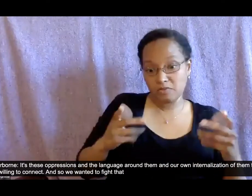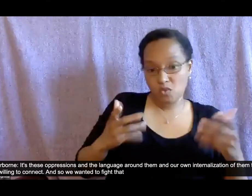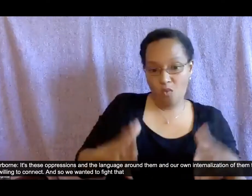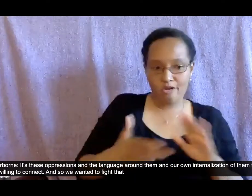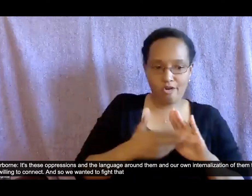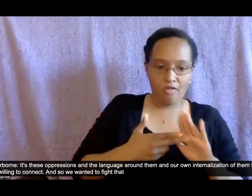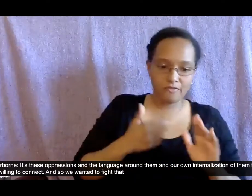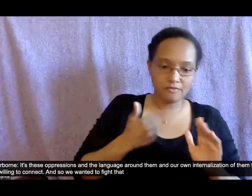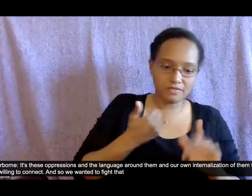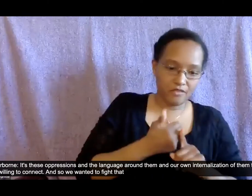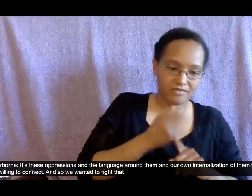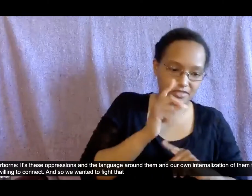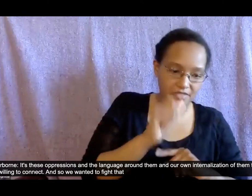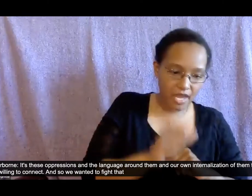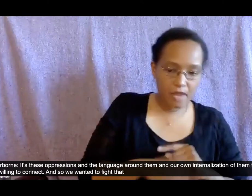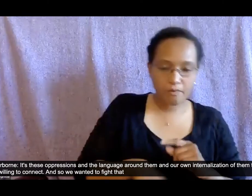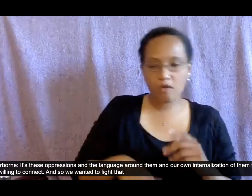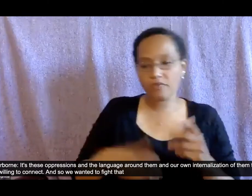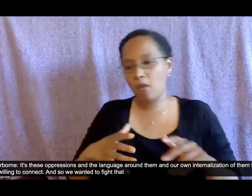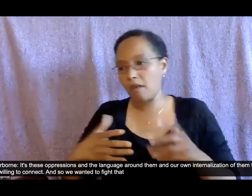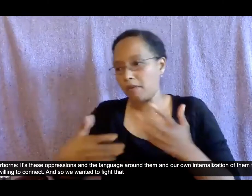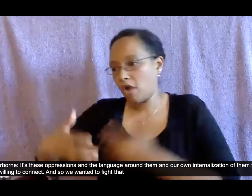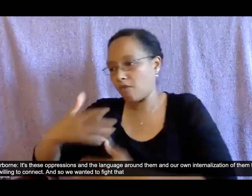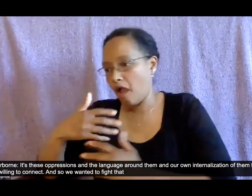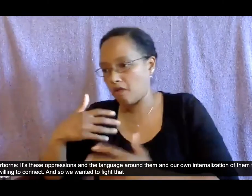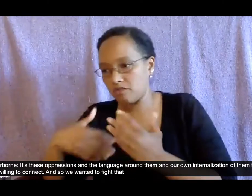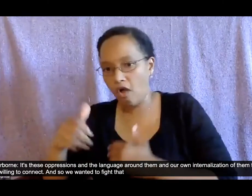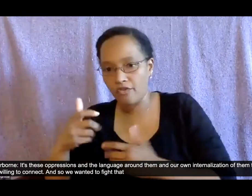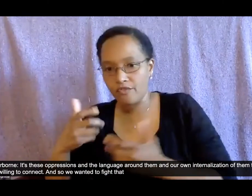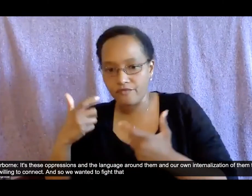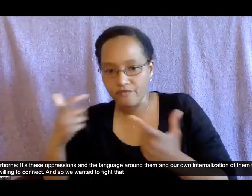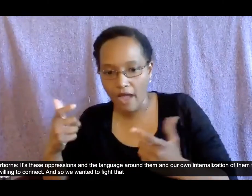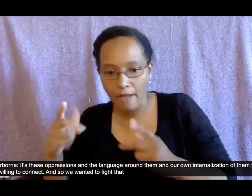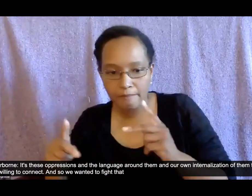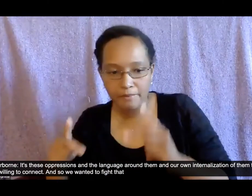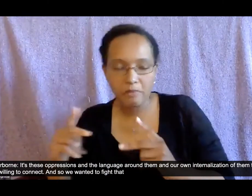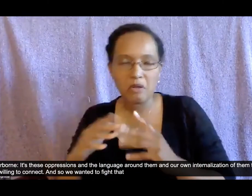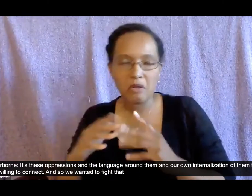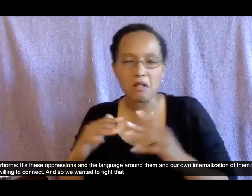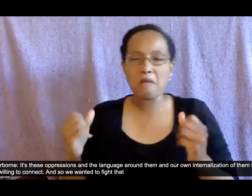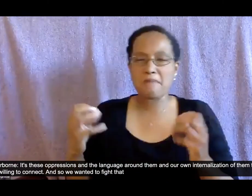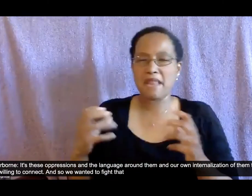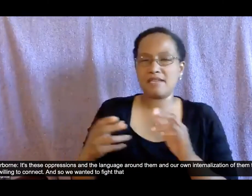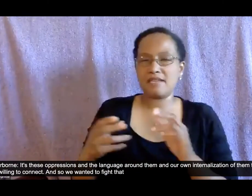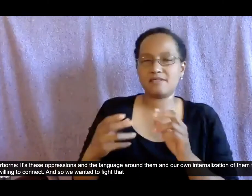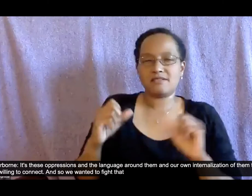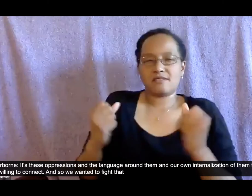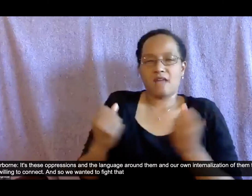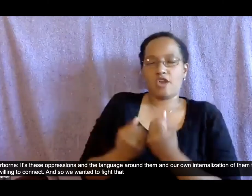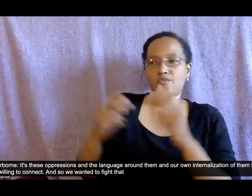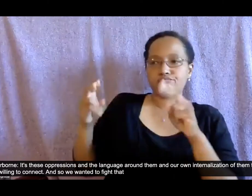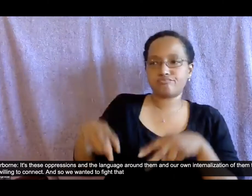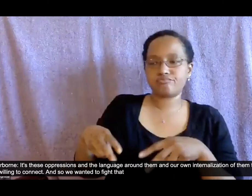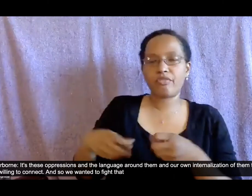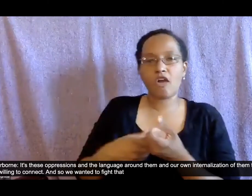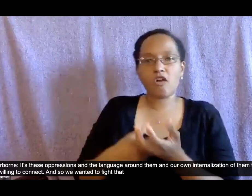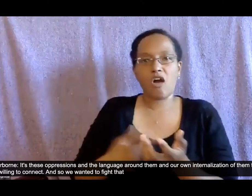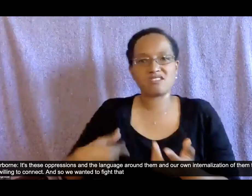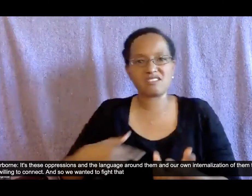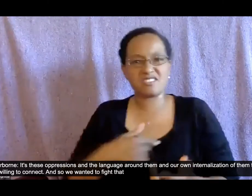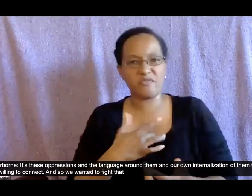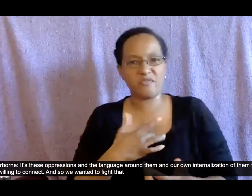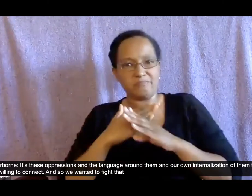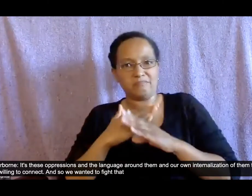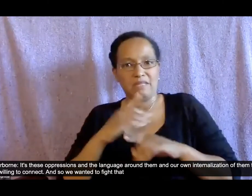them and our own internalization of them that keep us from being willing to connect and so we wanted to fight